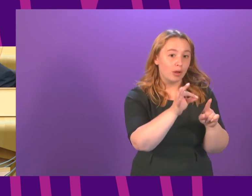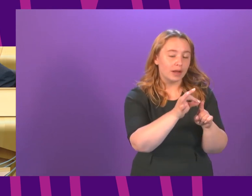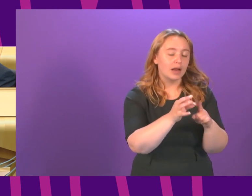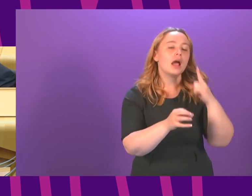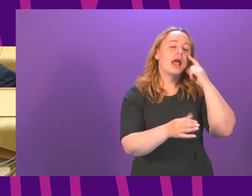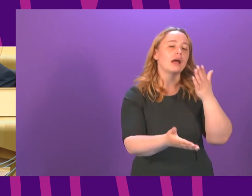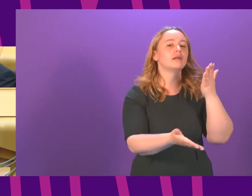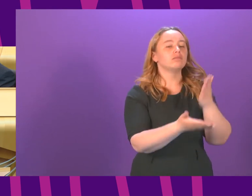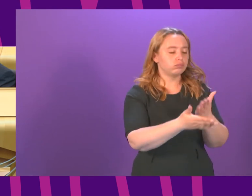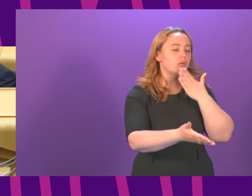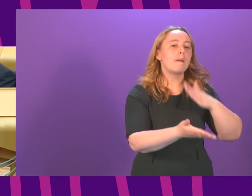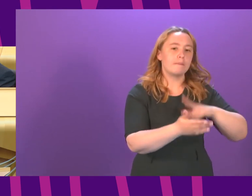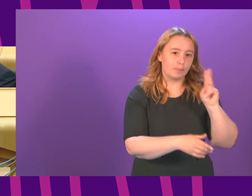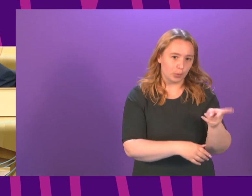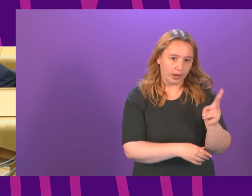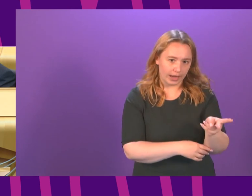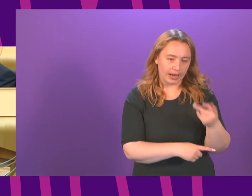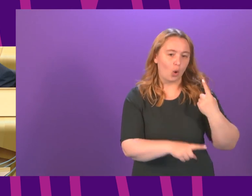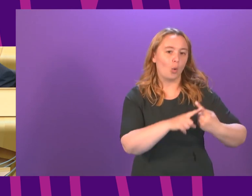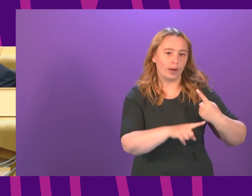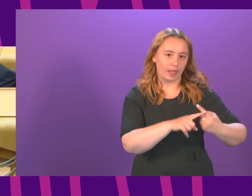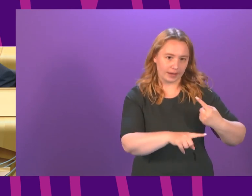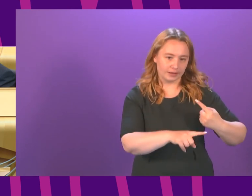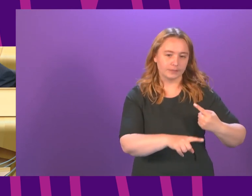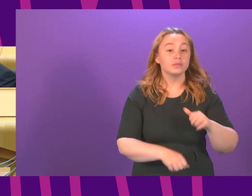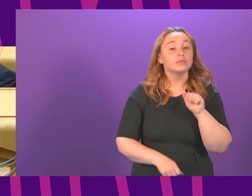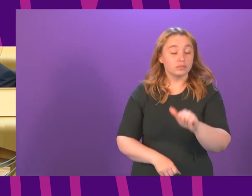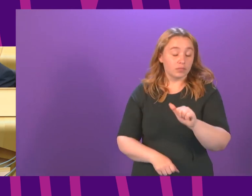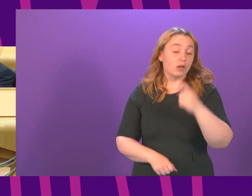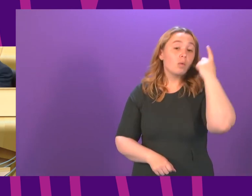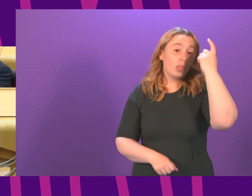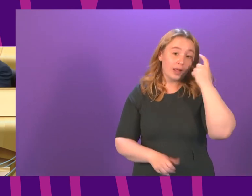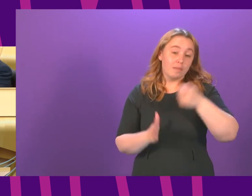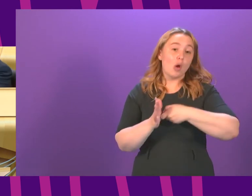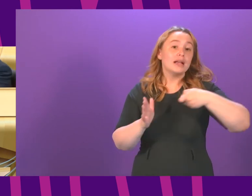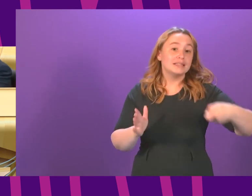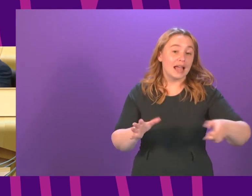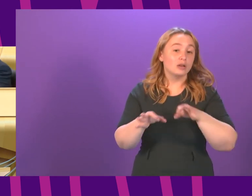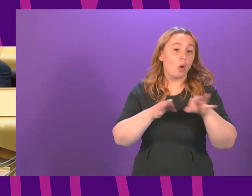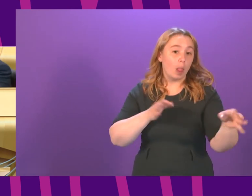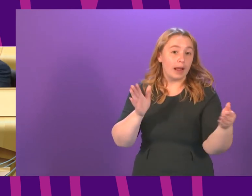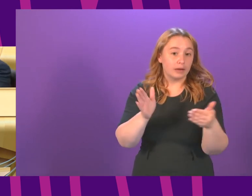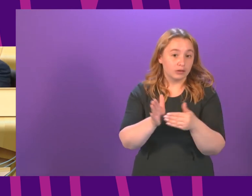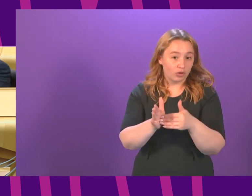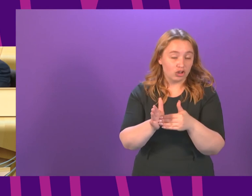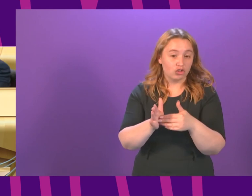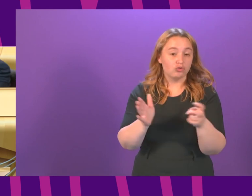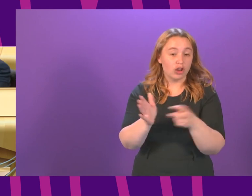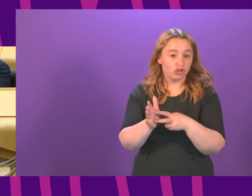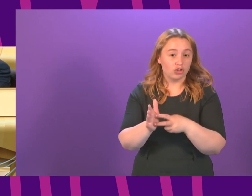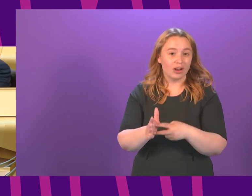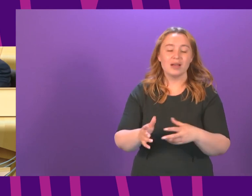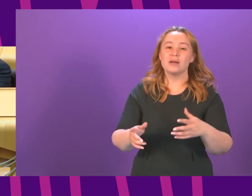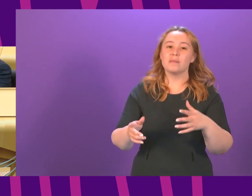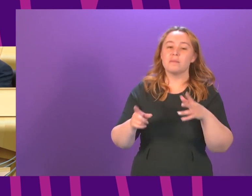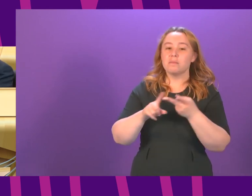scheduled as quickly as possible so yes we will consider extending it but that's not the solution to anybody right now in that age group